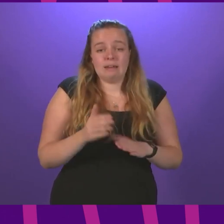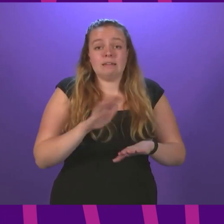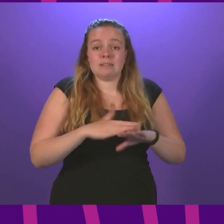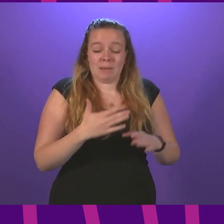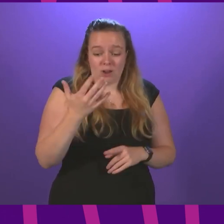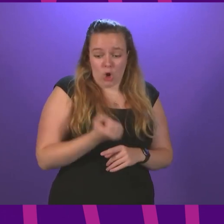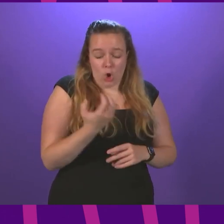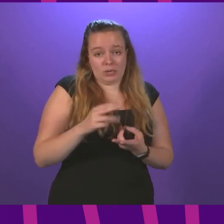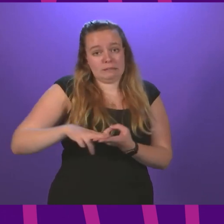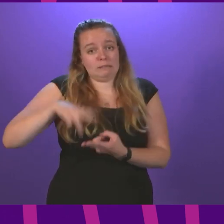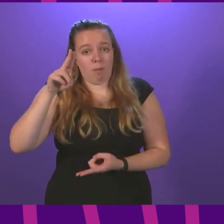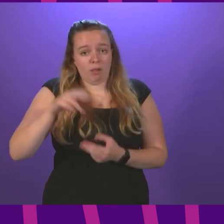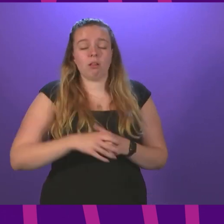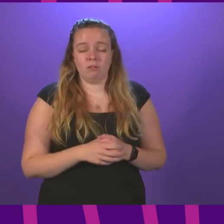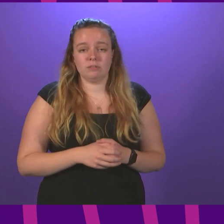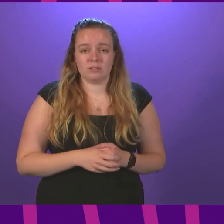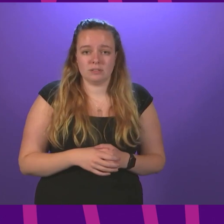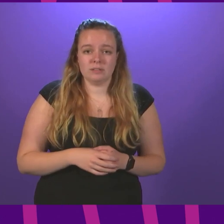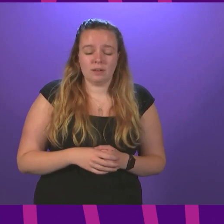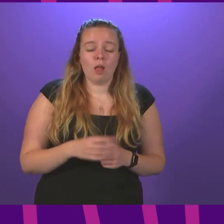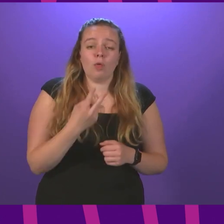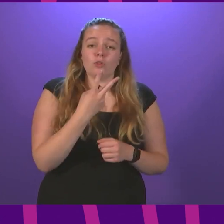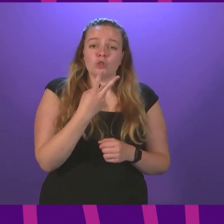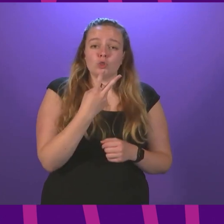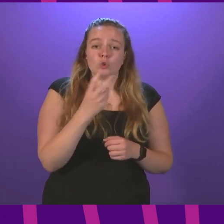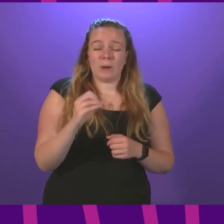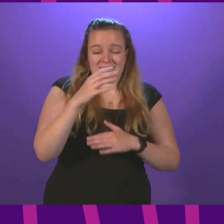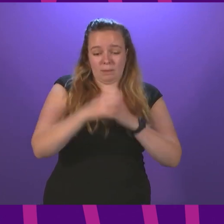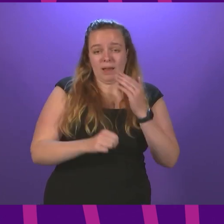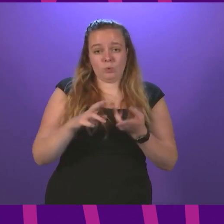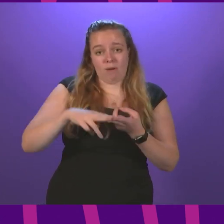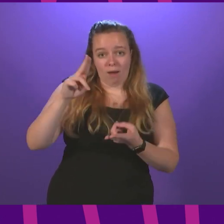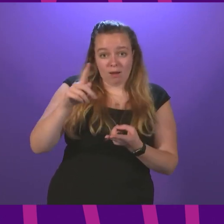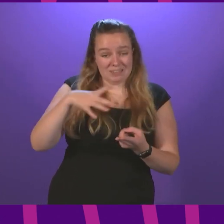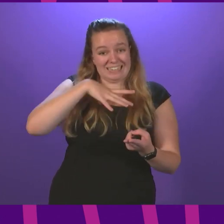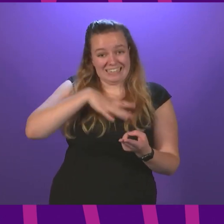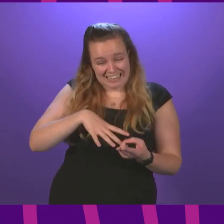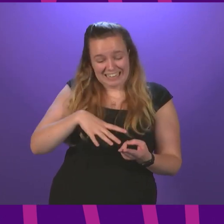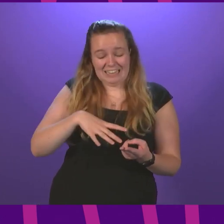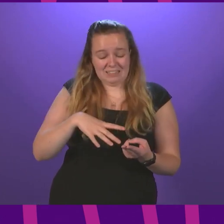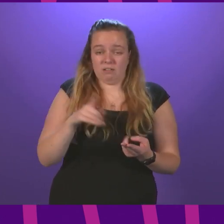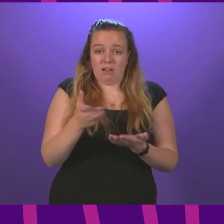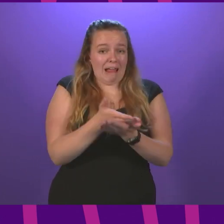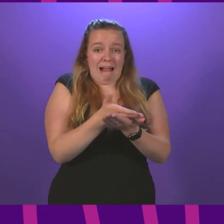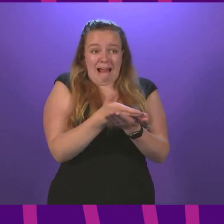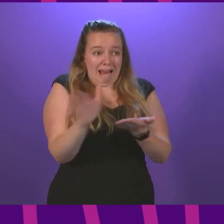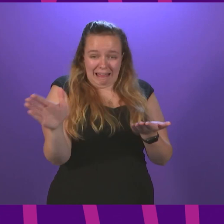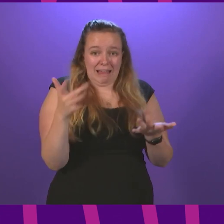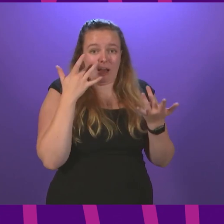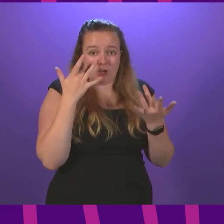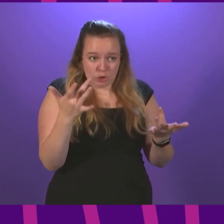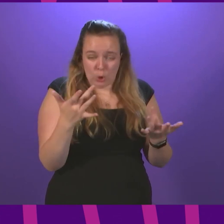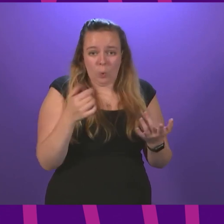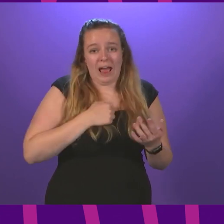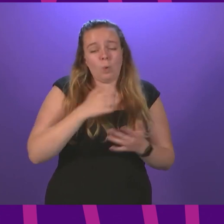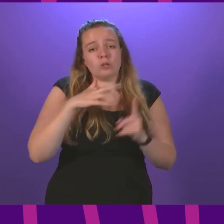doubled in that time. The fact that the £20 increase was needed could not be a clearer admission that our